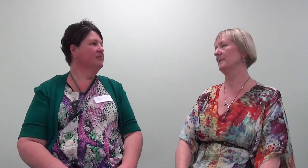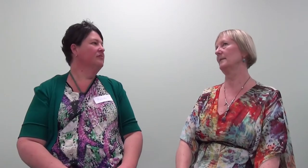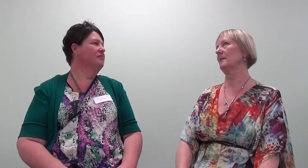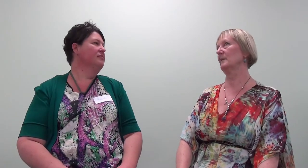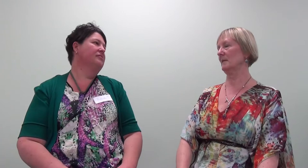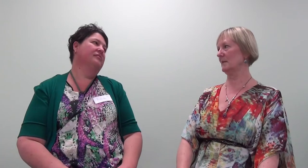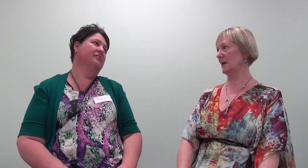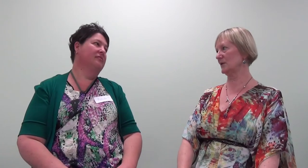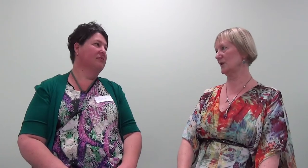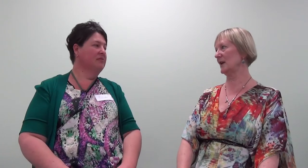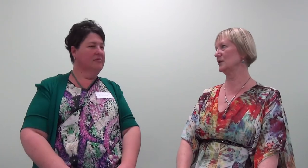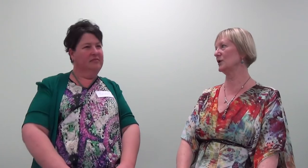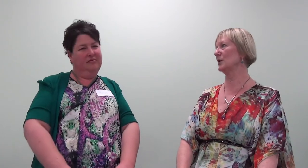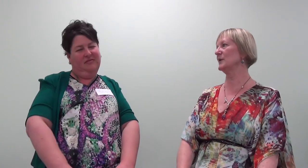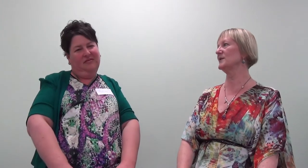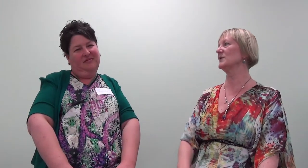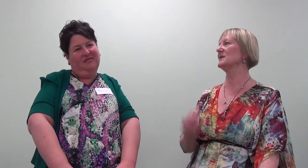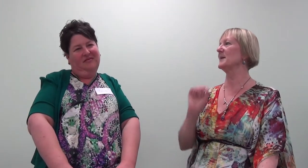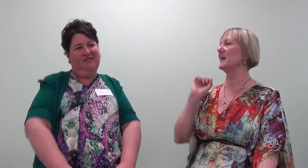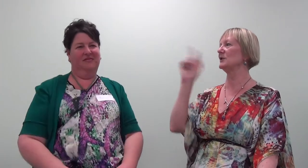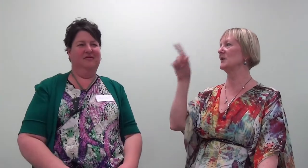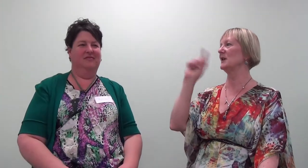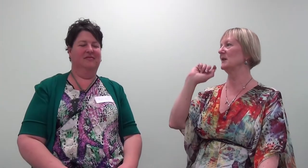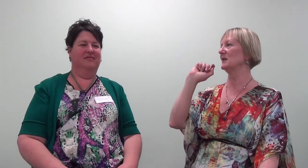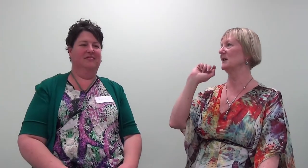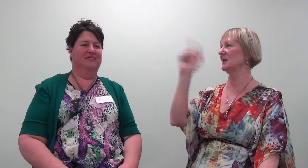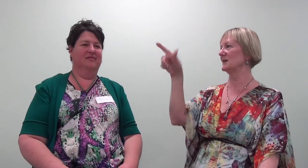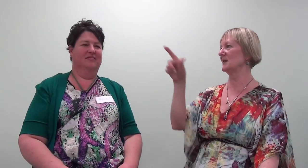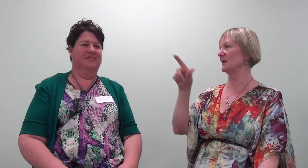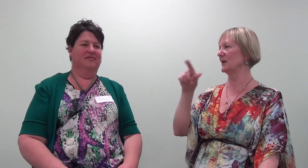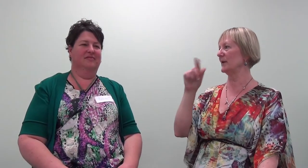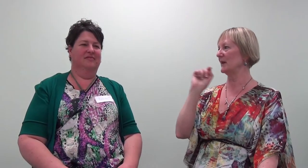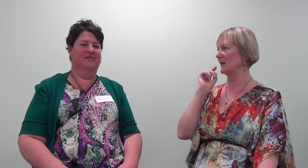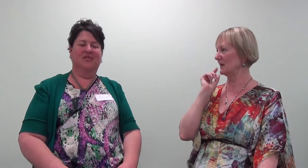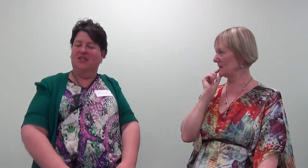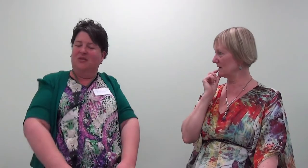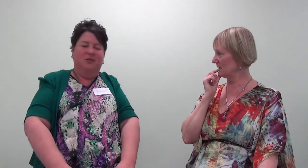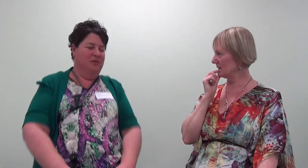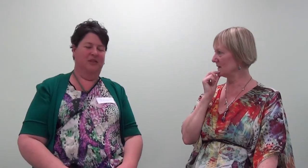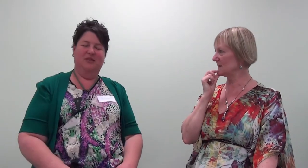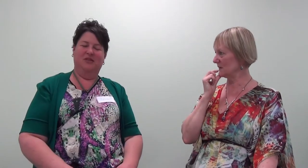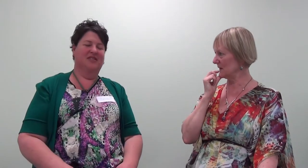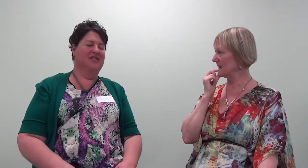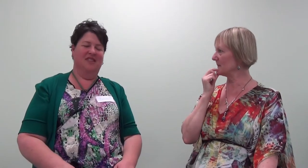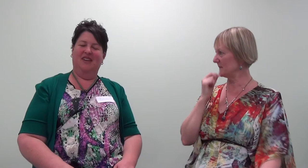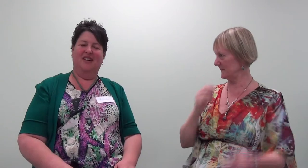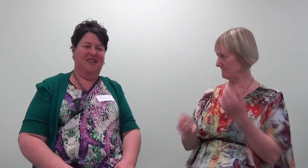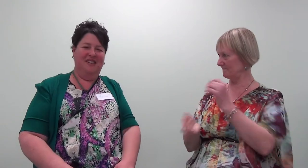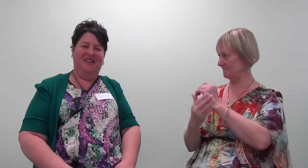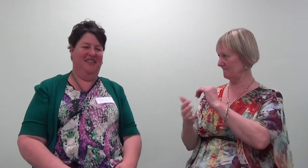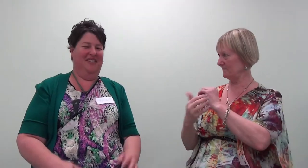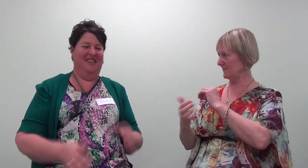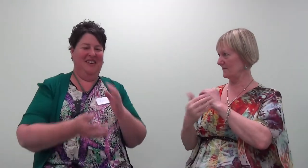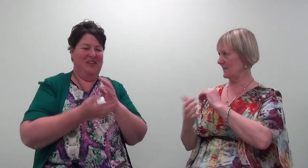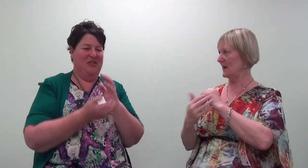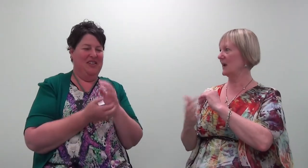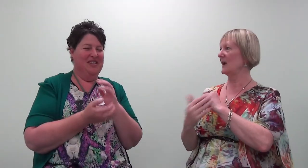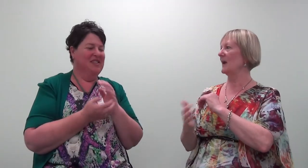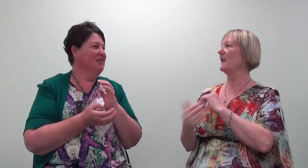So, close your neck and shoulders, just imagining and guessing it going there. Still feels, yeah. So it's stiff?